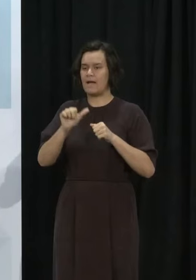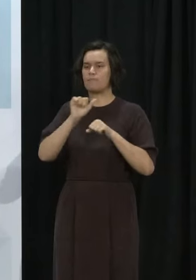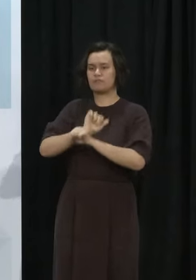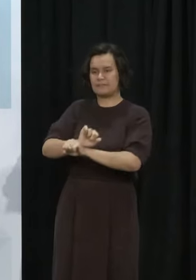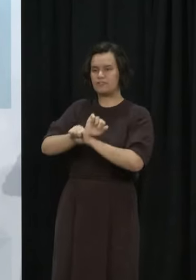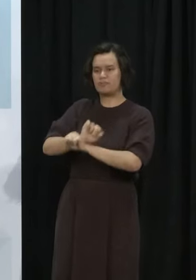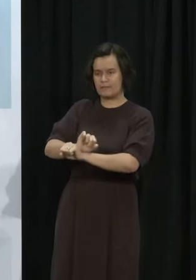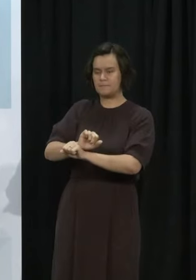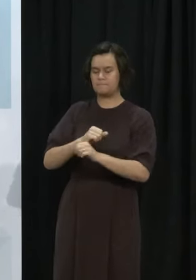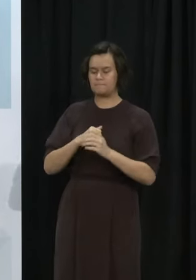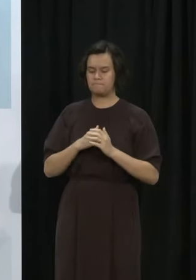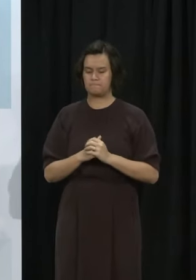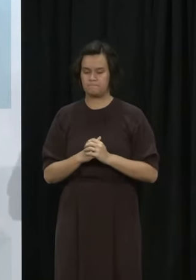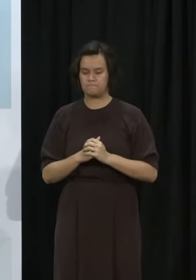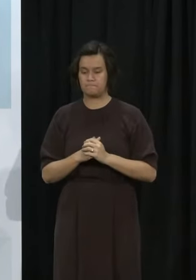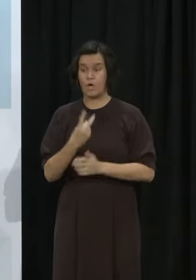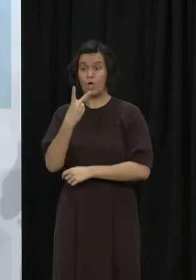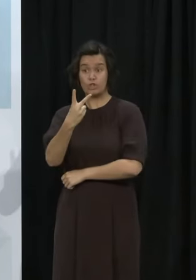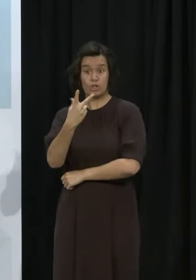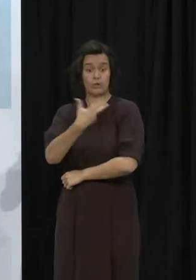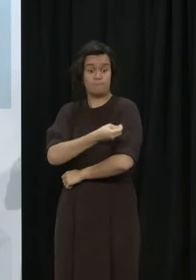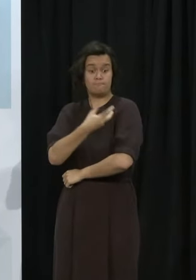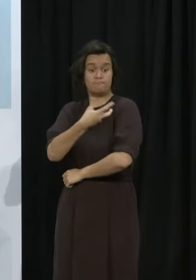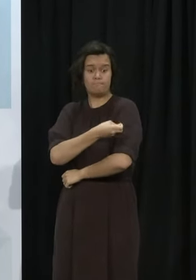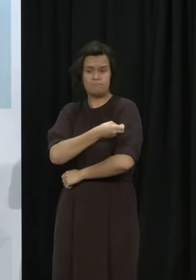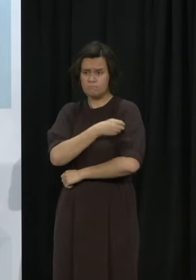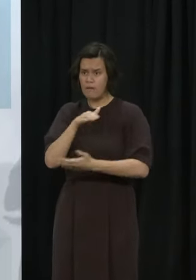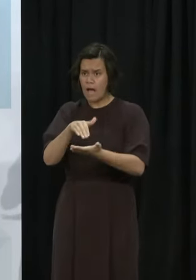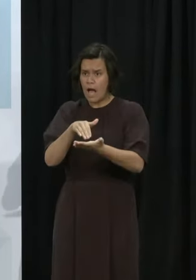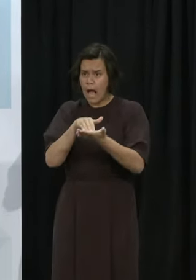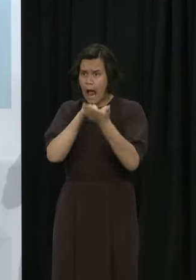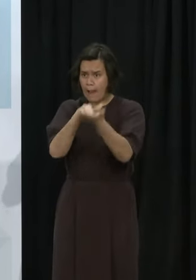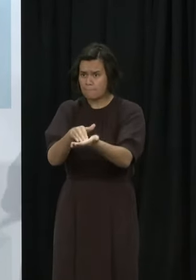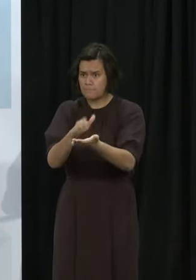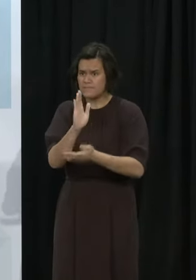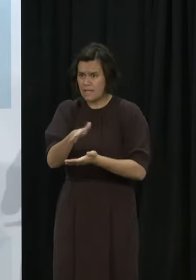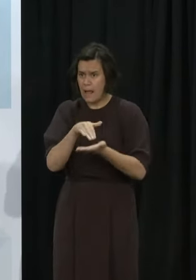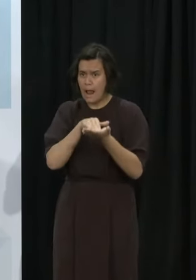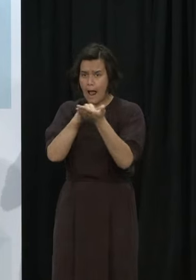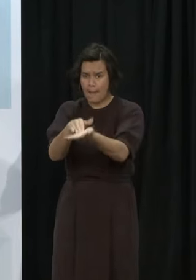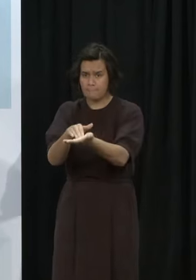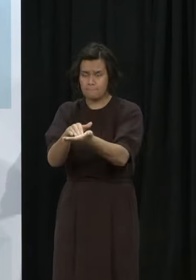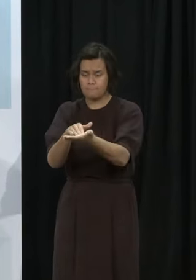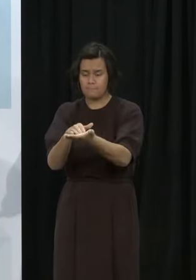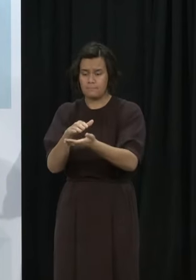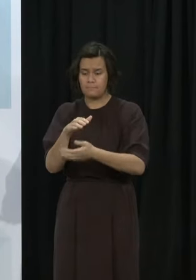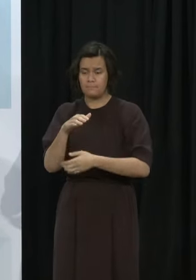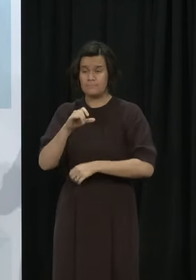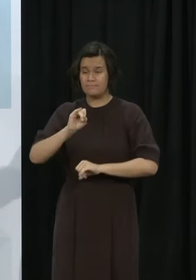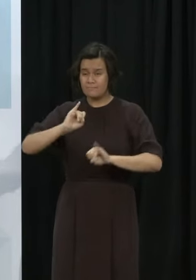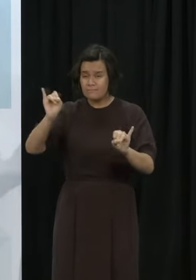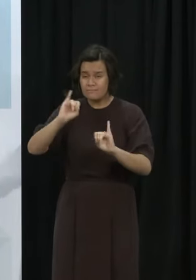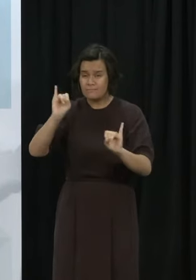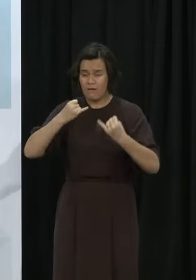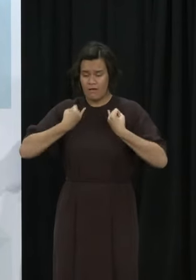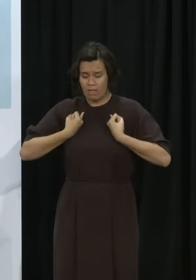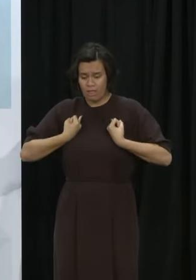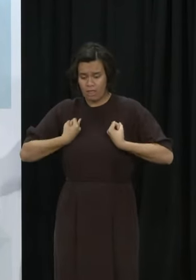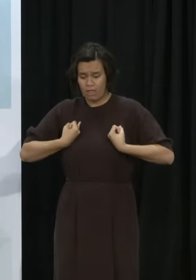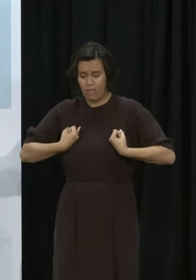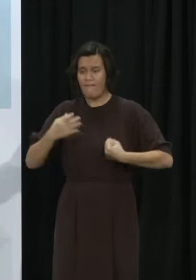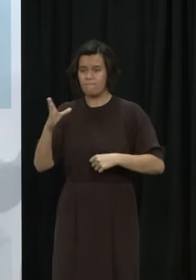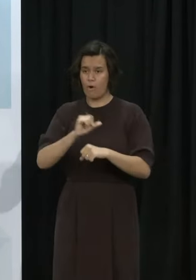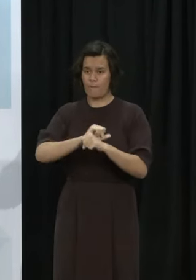While it appears that two doses is likely to hold a good degree of protection against severe disease from